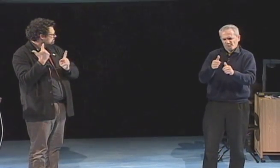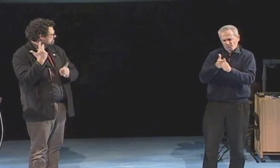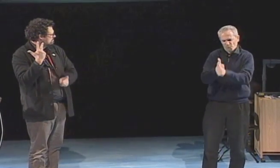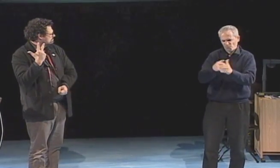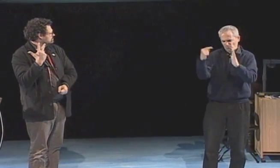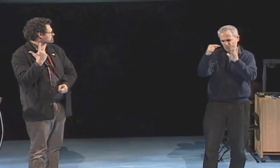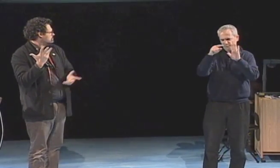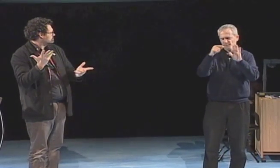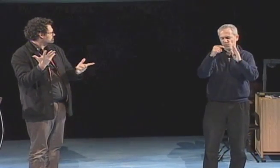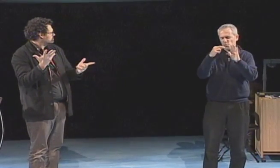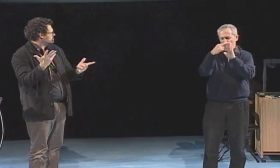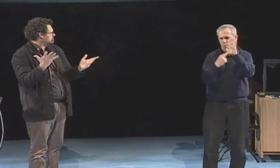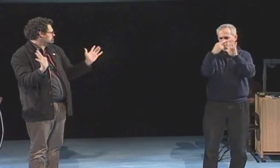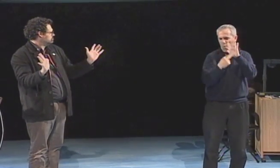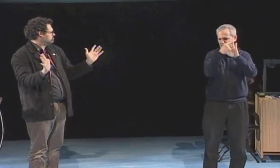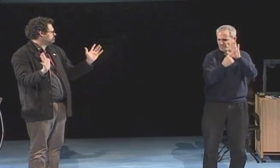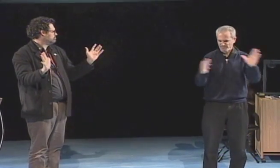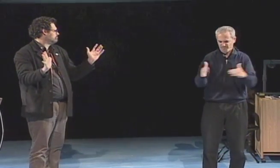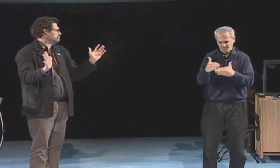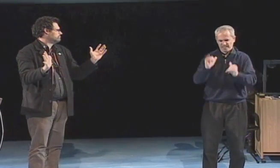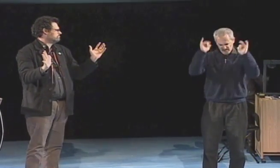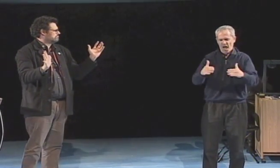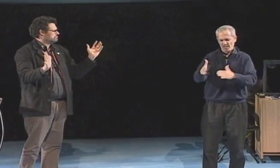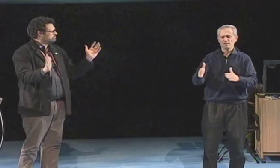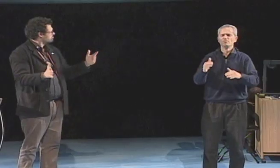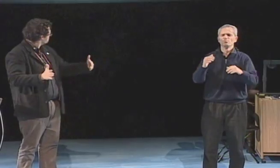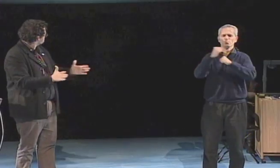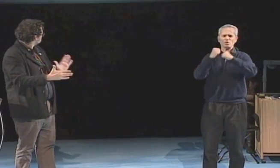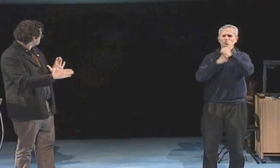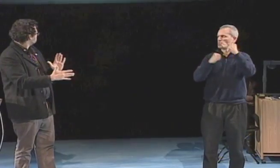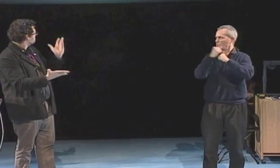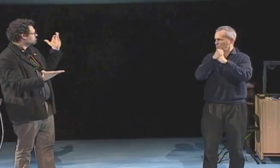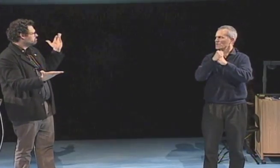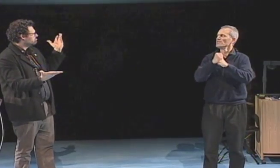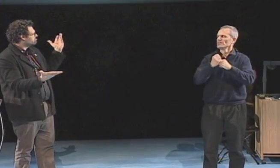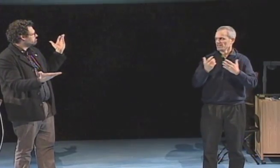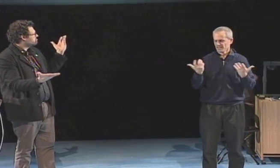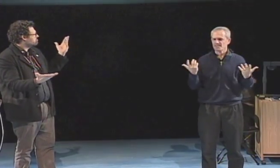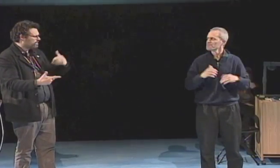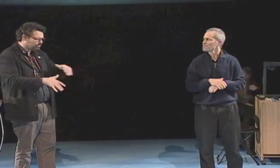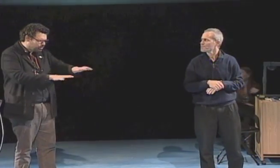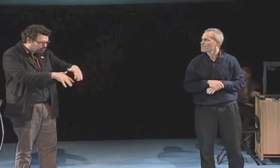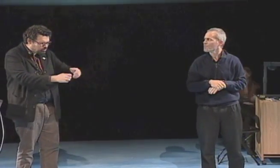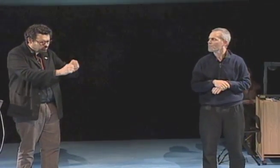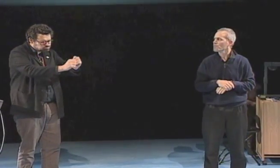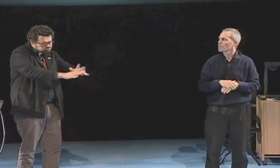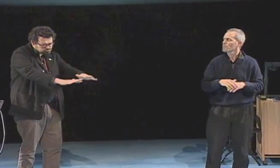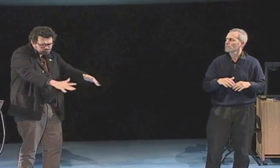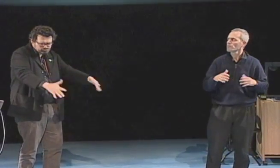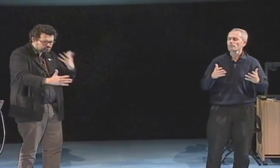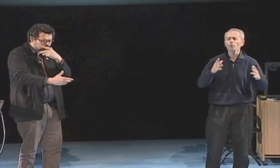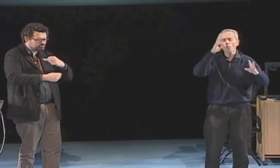I wanted to show a sense of control and constraint and rules and framework and structure.